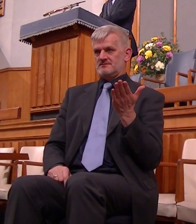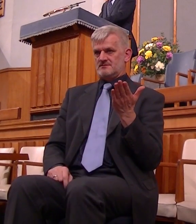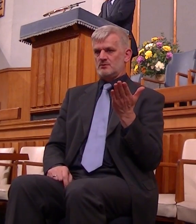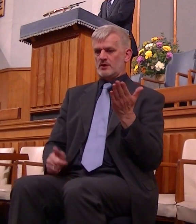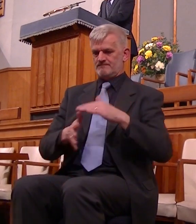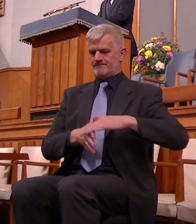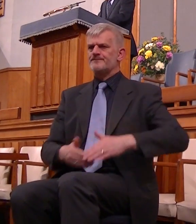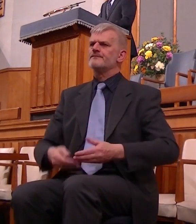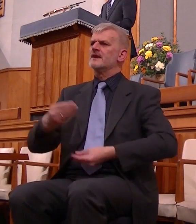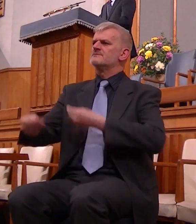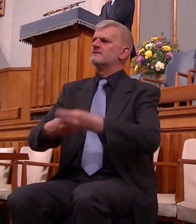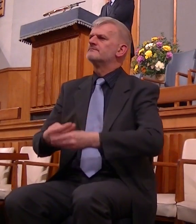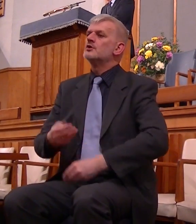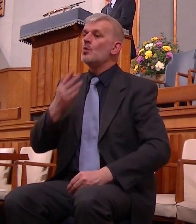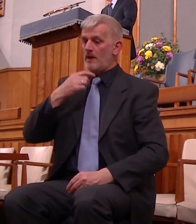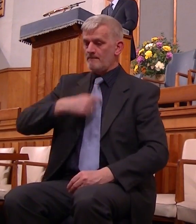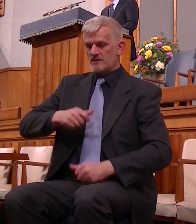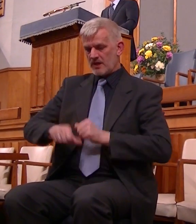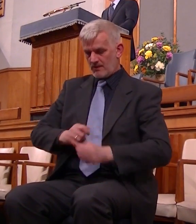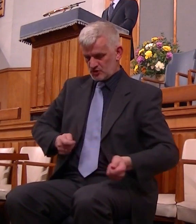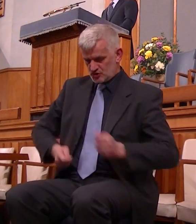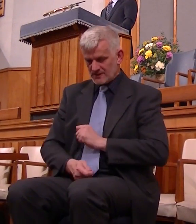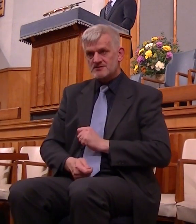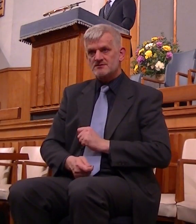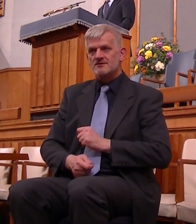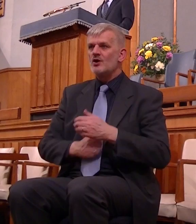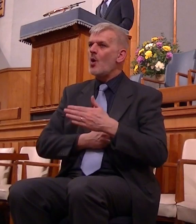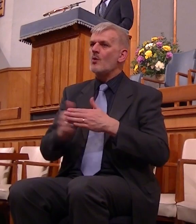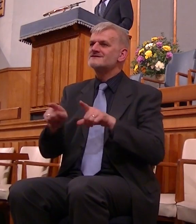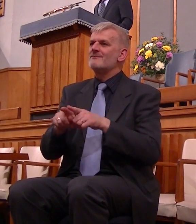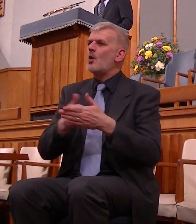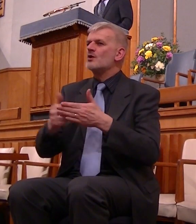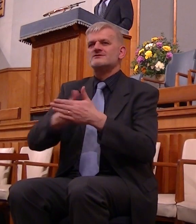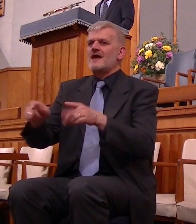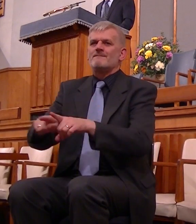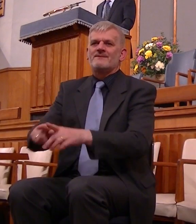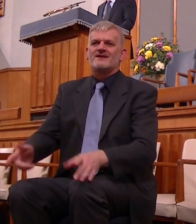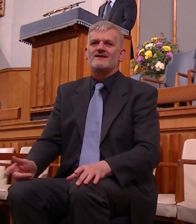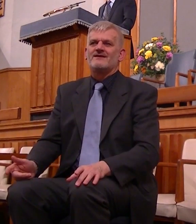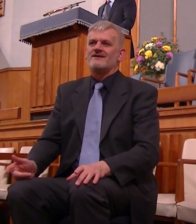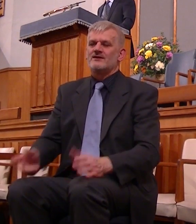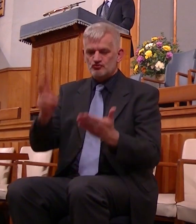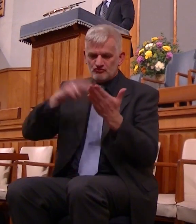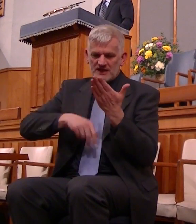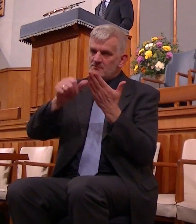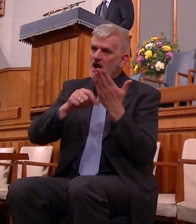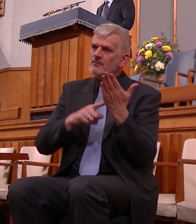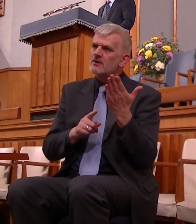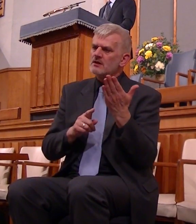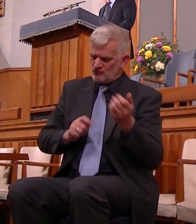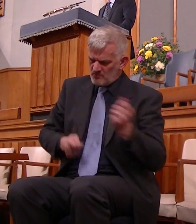same throughout the Bible it's always the same it's a matter of being brought to our